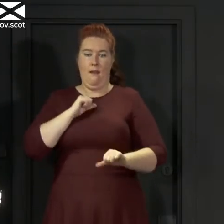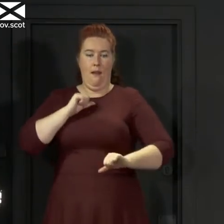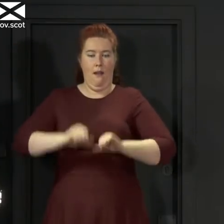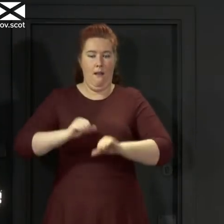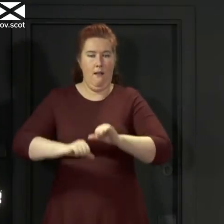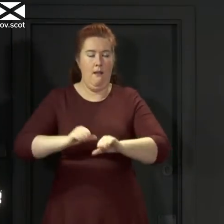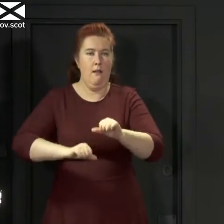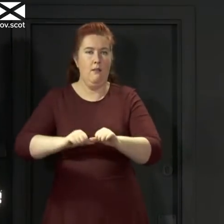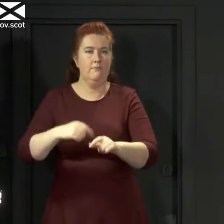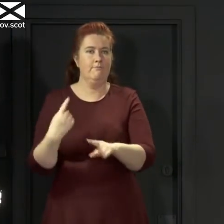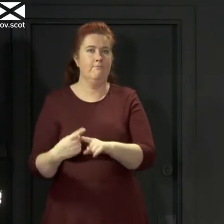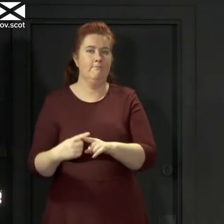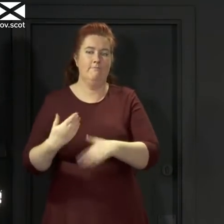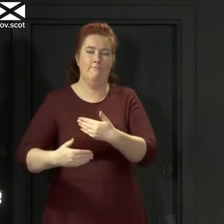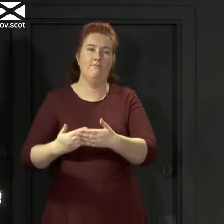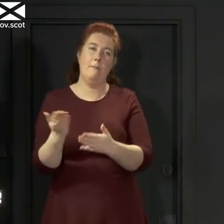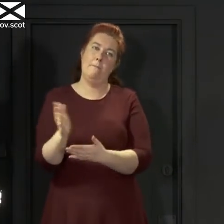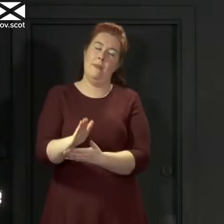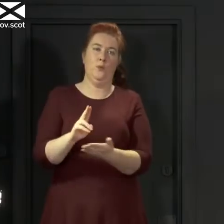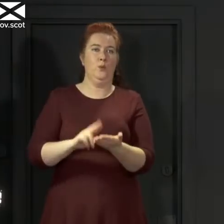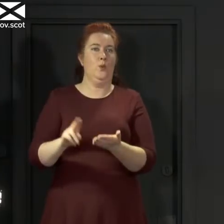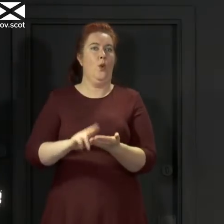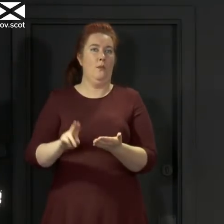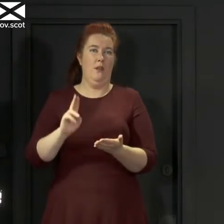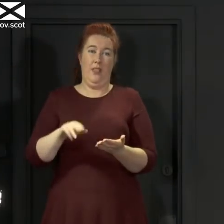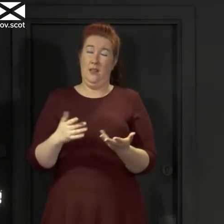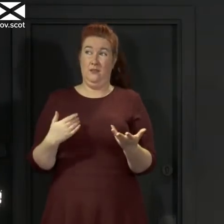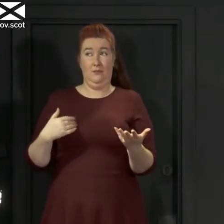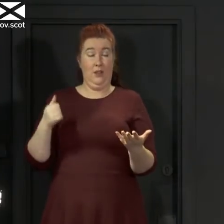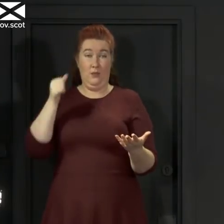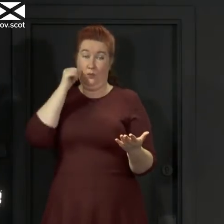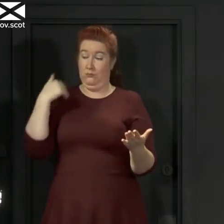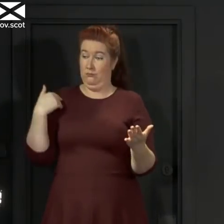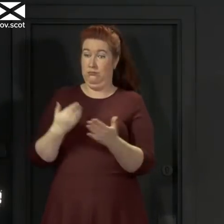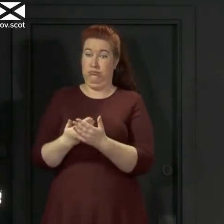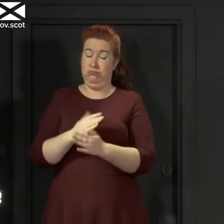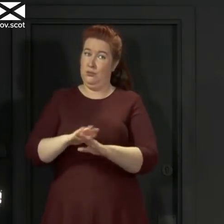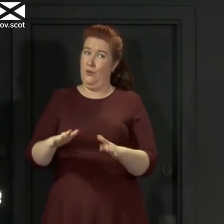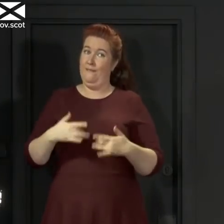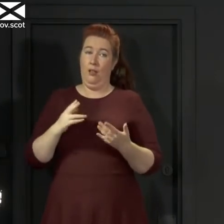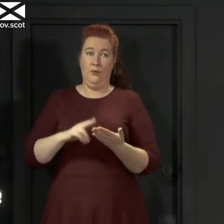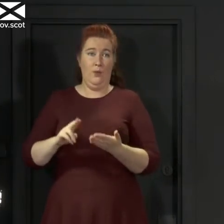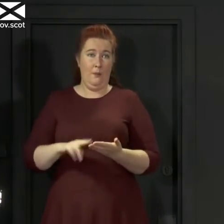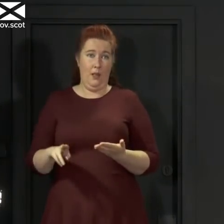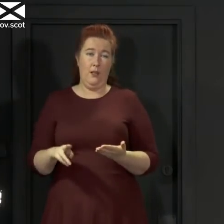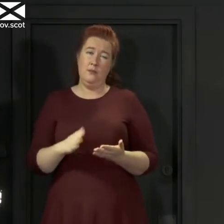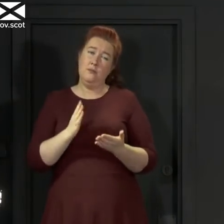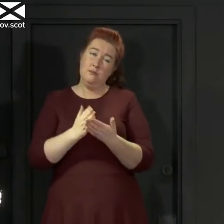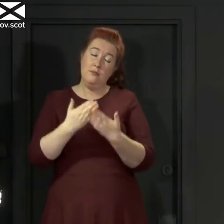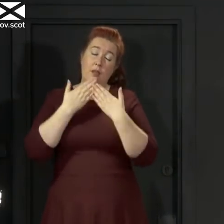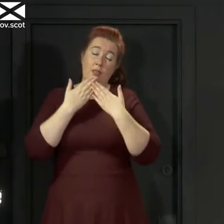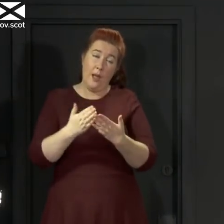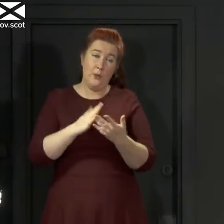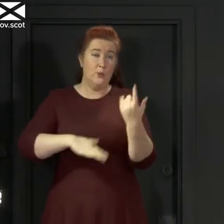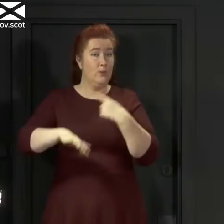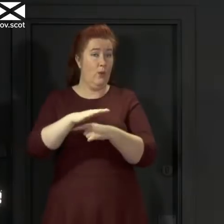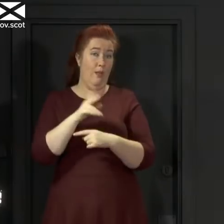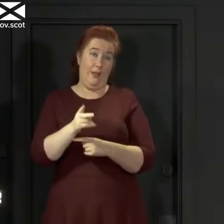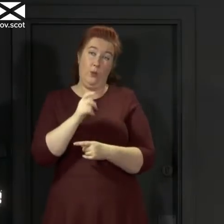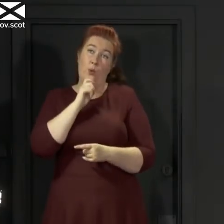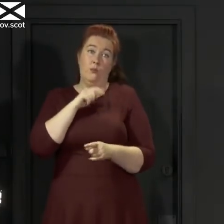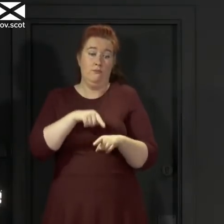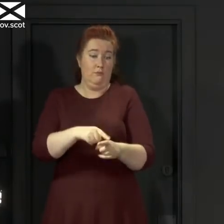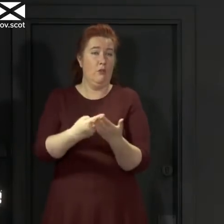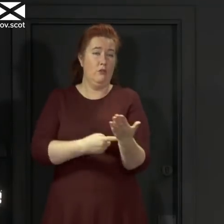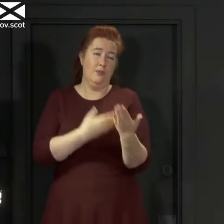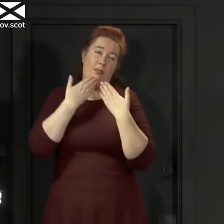to something that feels much more normal than life has felt over the past four months. So my thanks again to everybody who is cooperating and